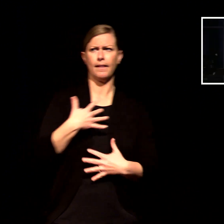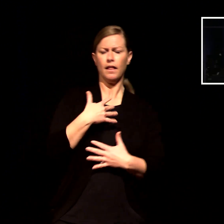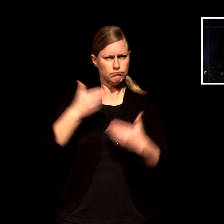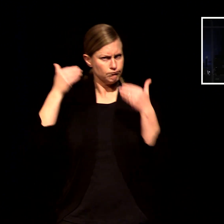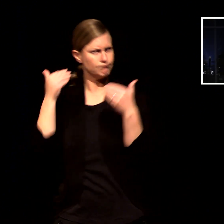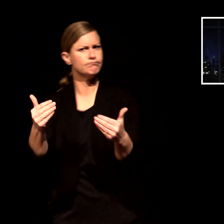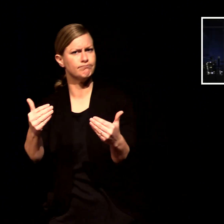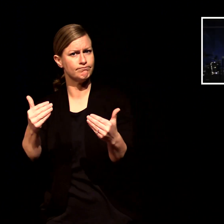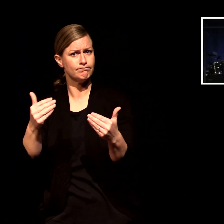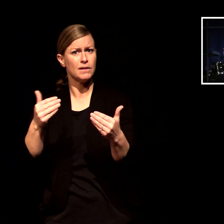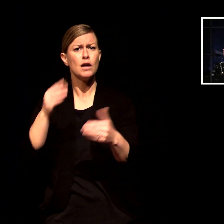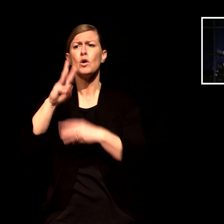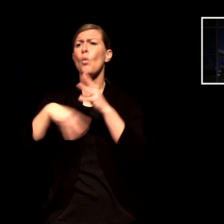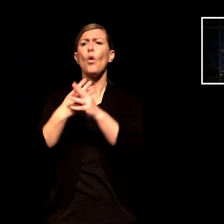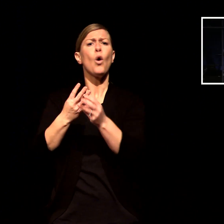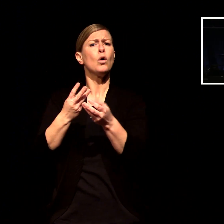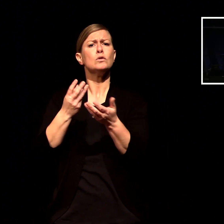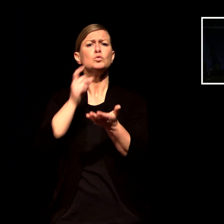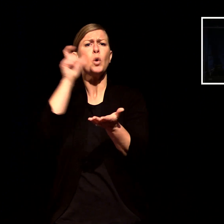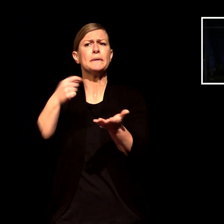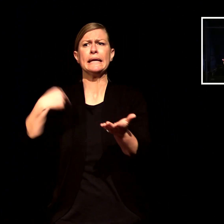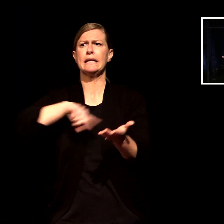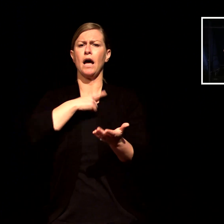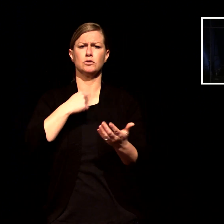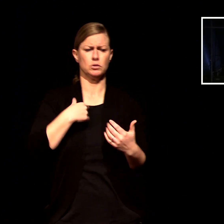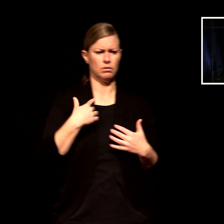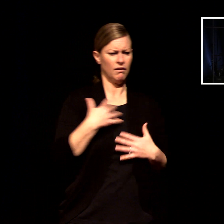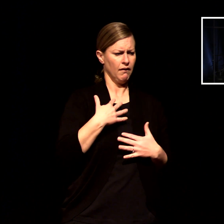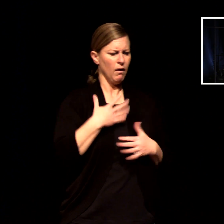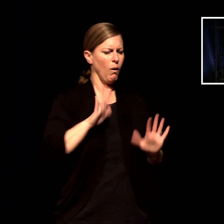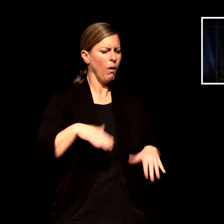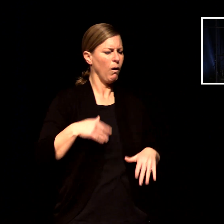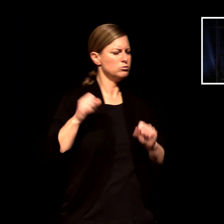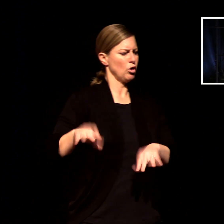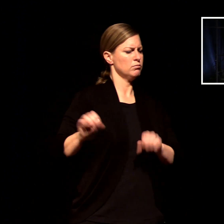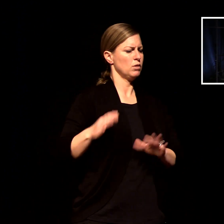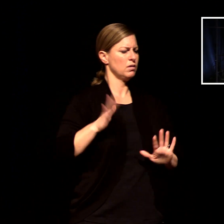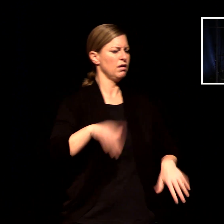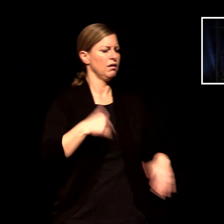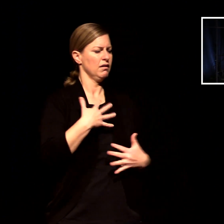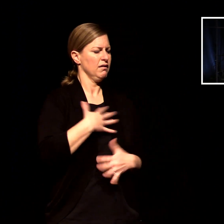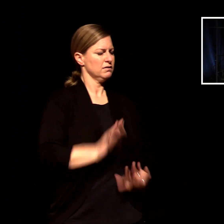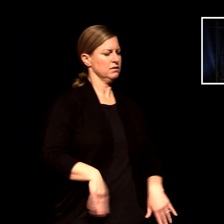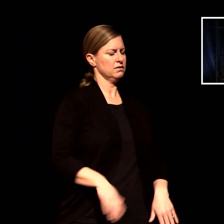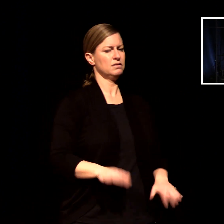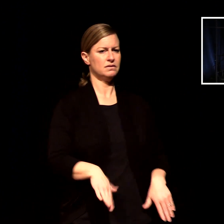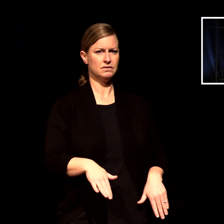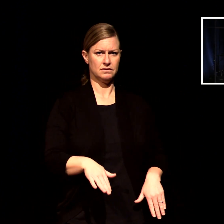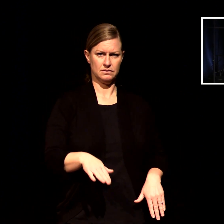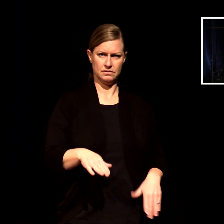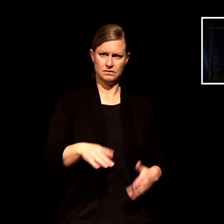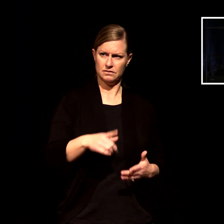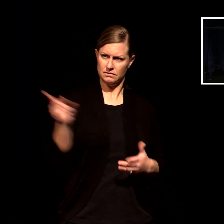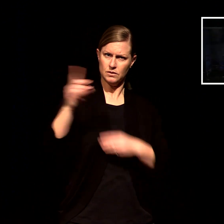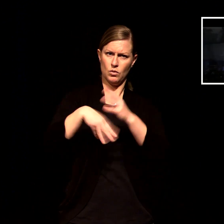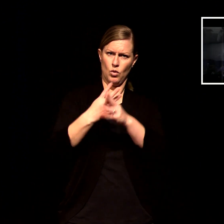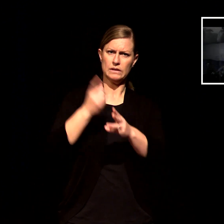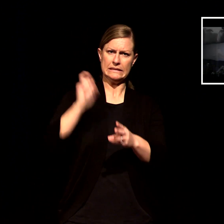going to talk about this morning this idea very simple idea that we have been invited in to be sent out we've been